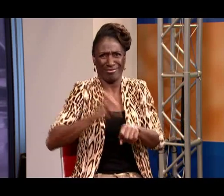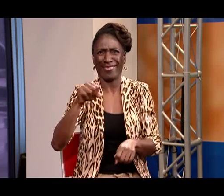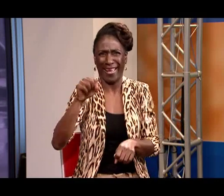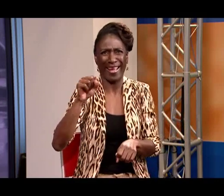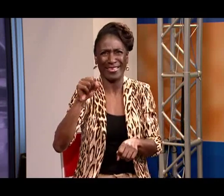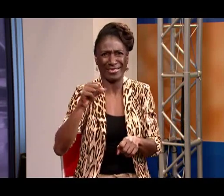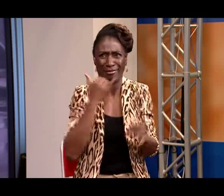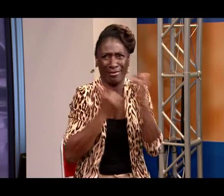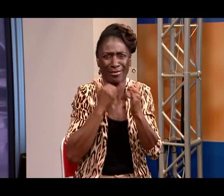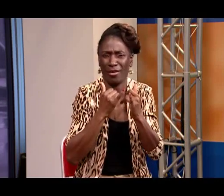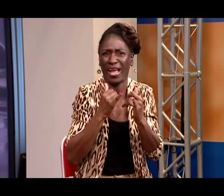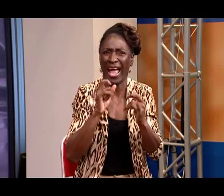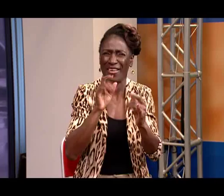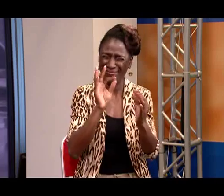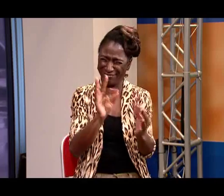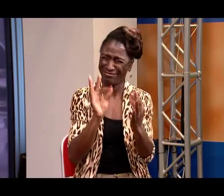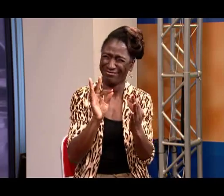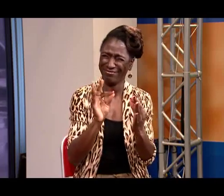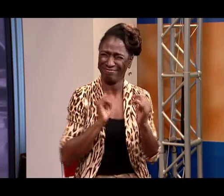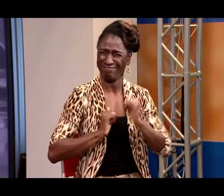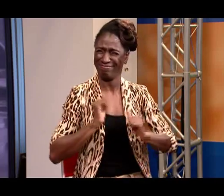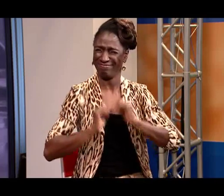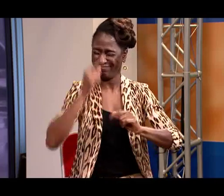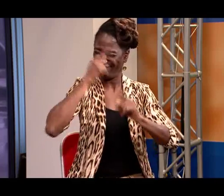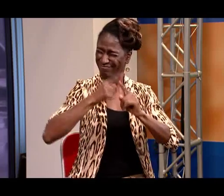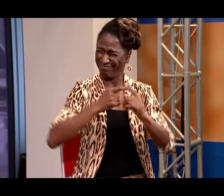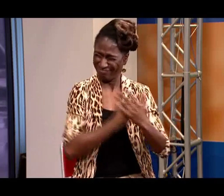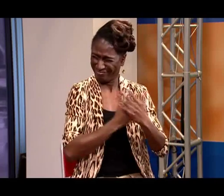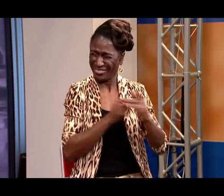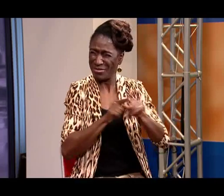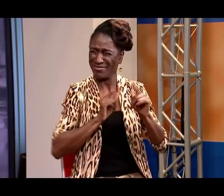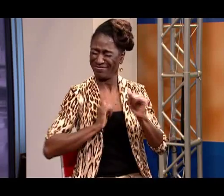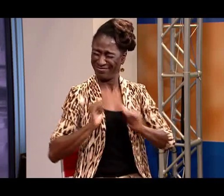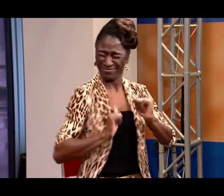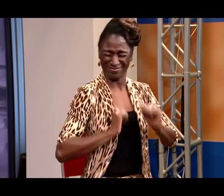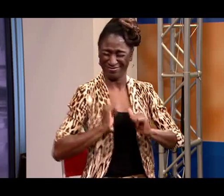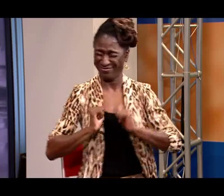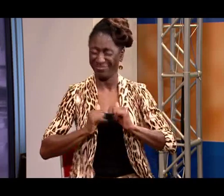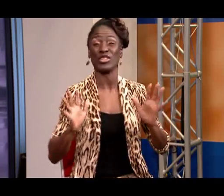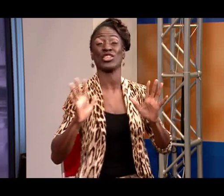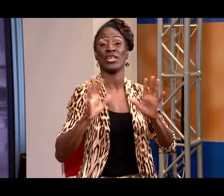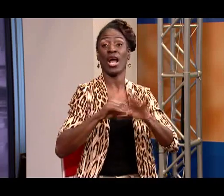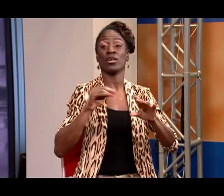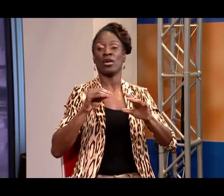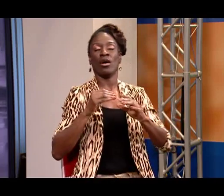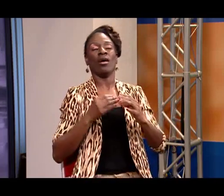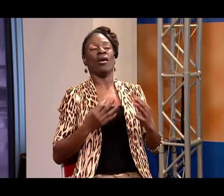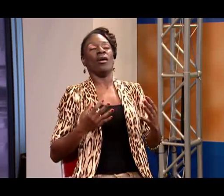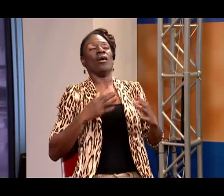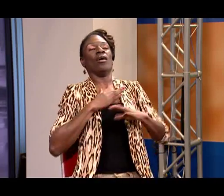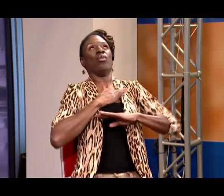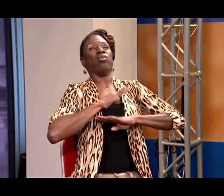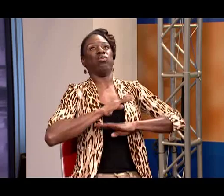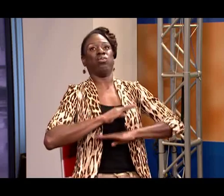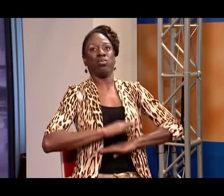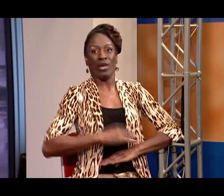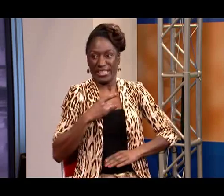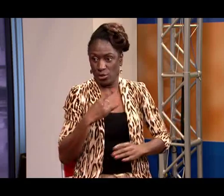and do it if I was in your shoes I would be nervous for sure I would have to try my best though and do my performance after I